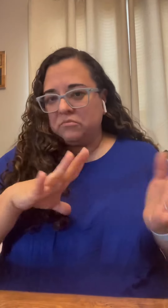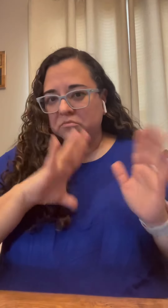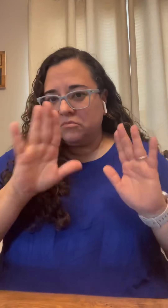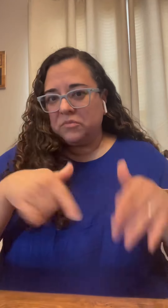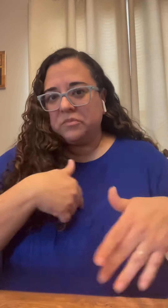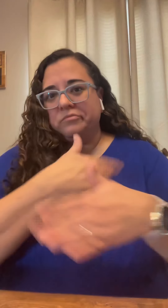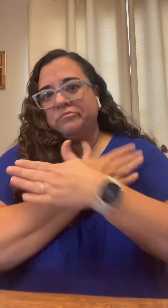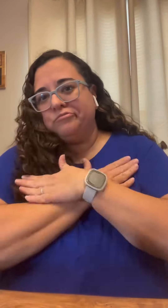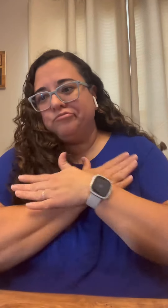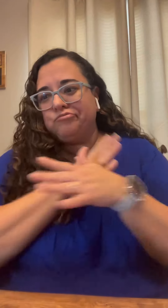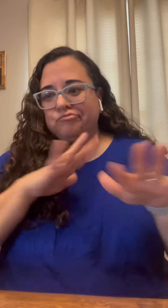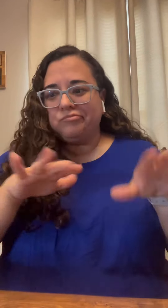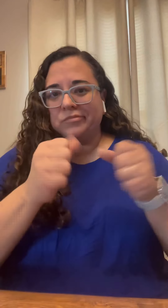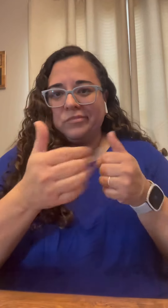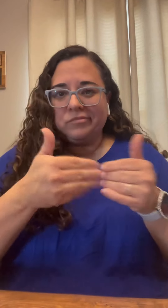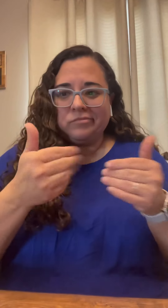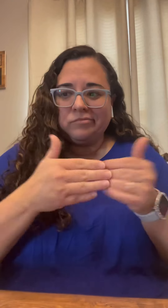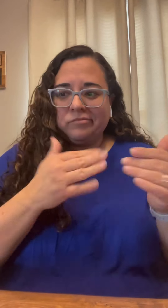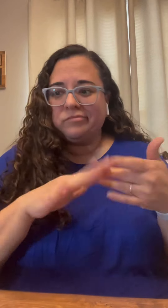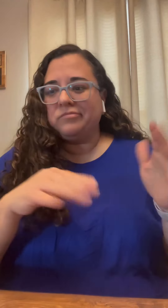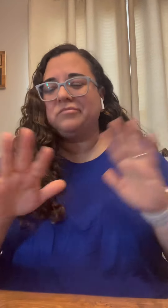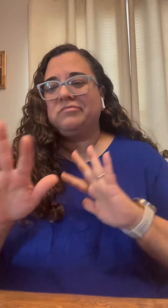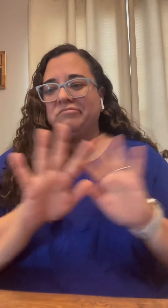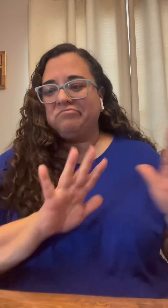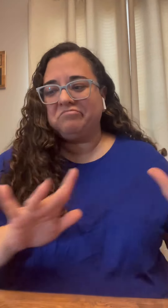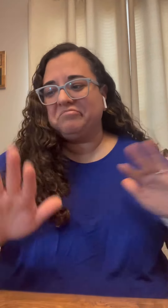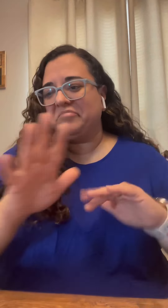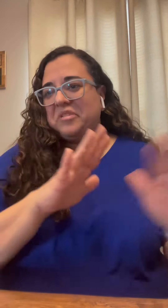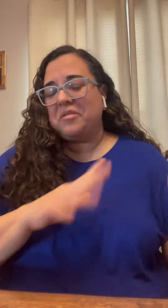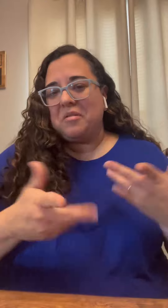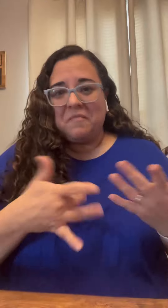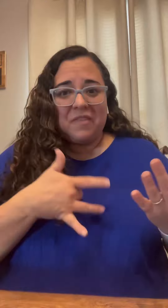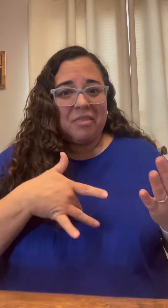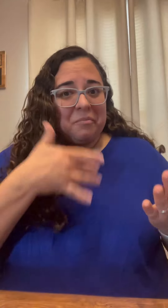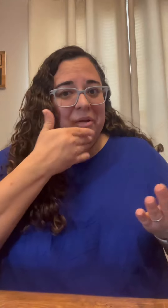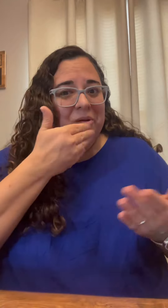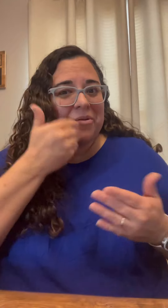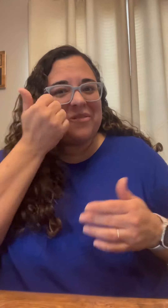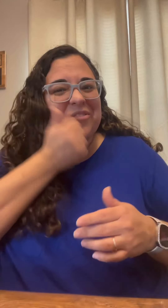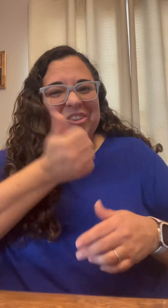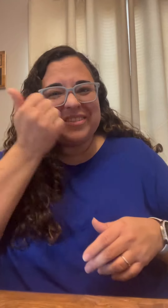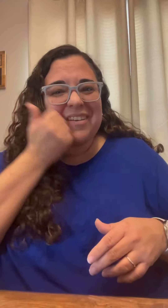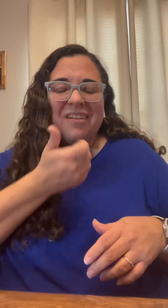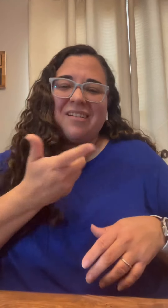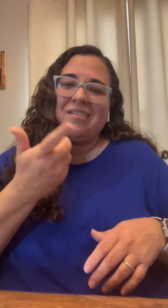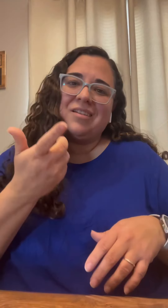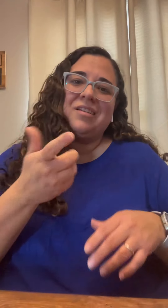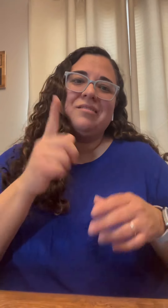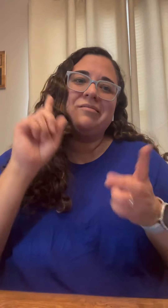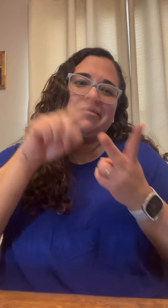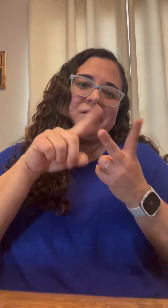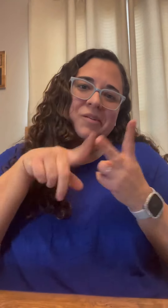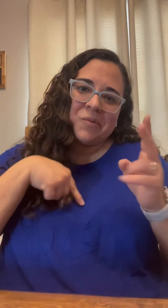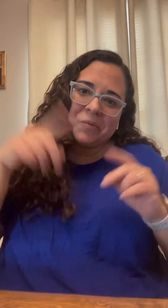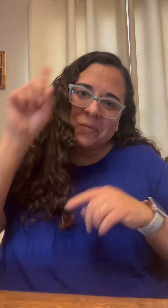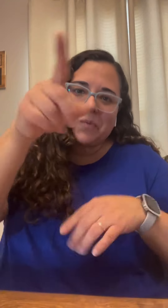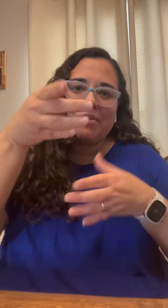they told me i needed to take off work until next week so that's what i'm doing i've been taking it easy feeling better every day